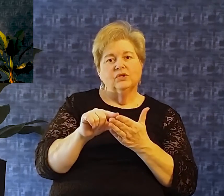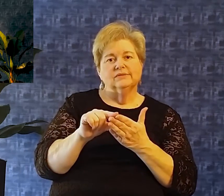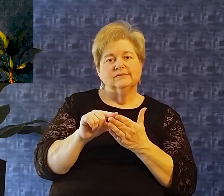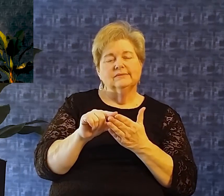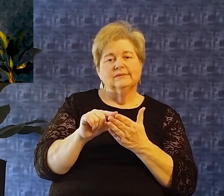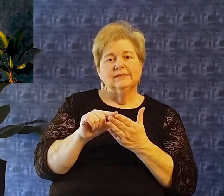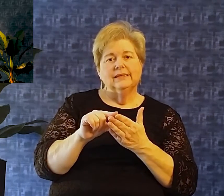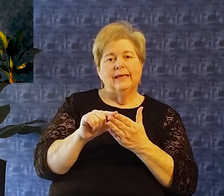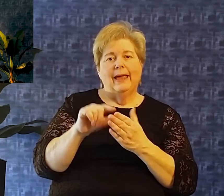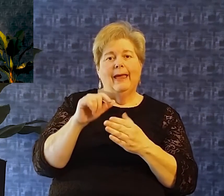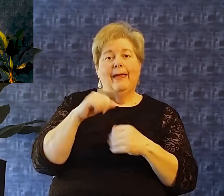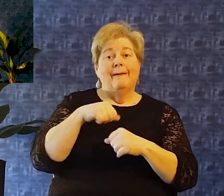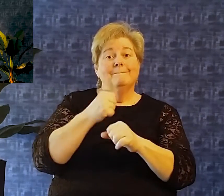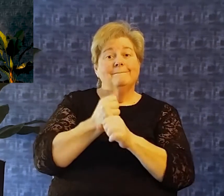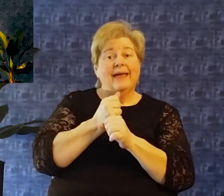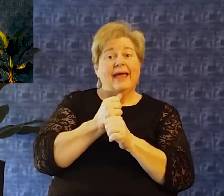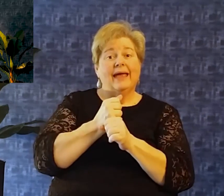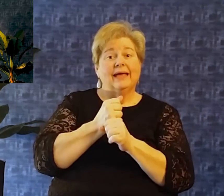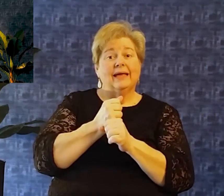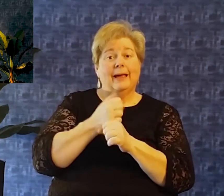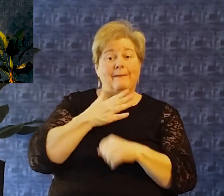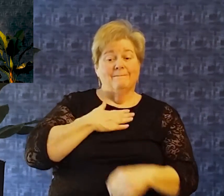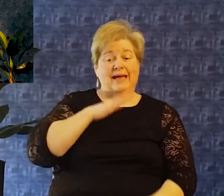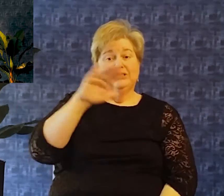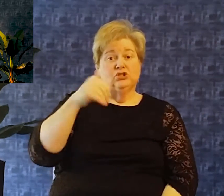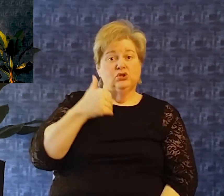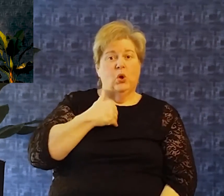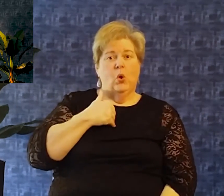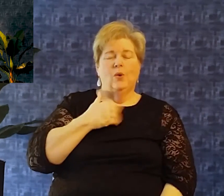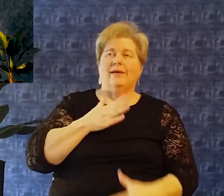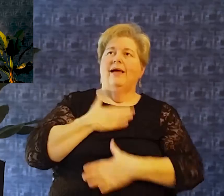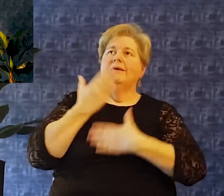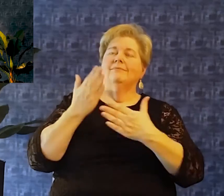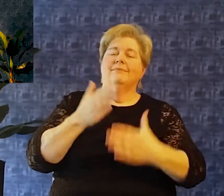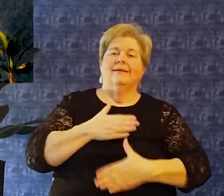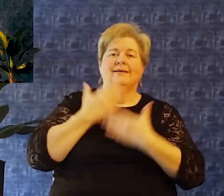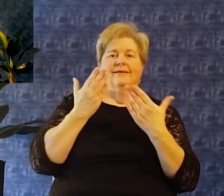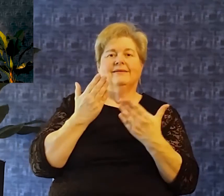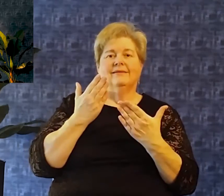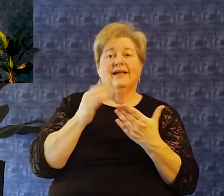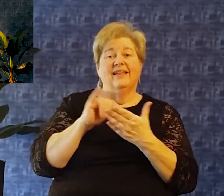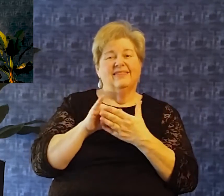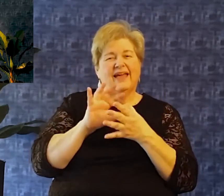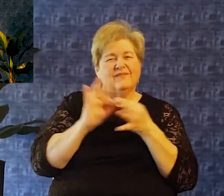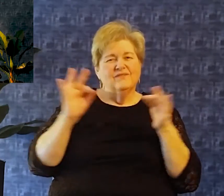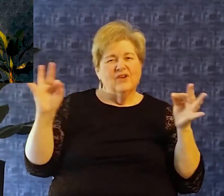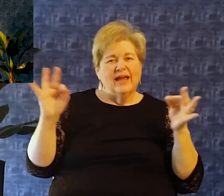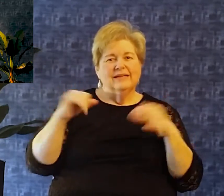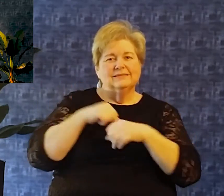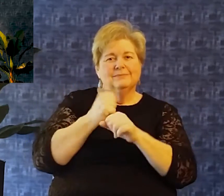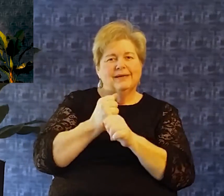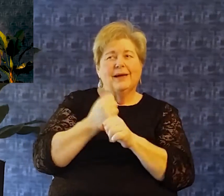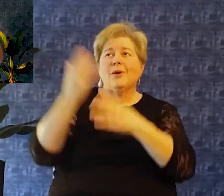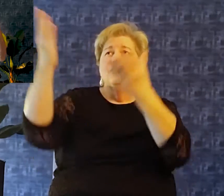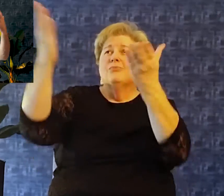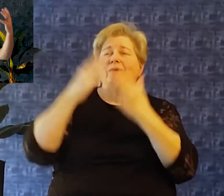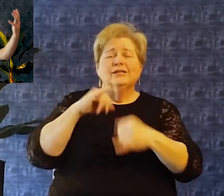Basically that phrase is bring joy to my soul He says in verse four I am lifting up my